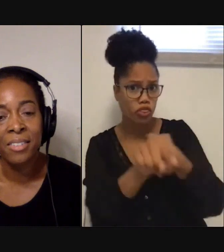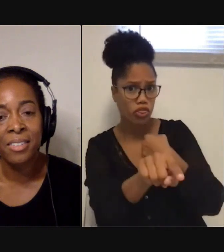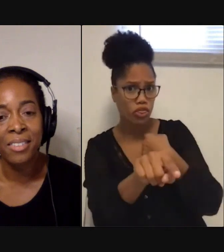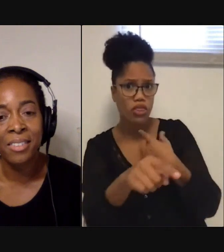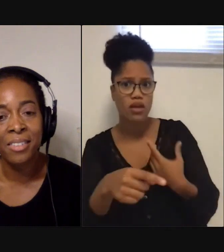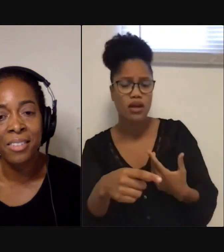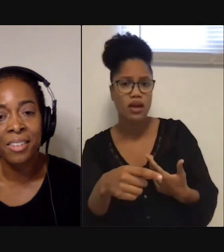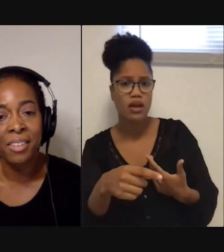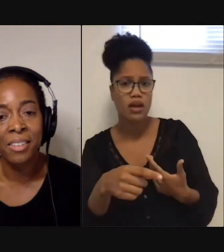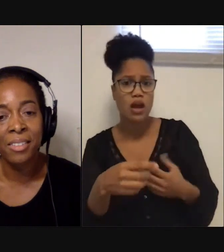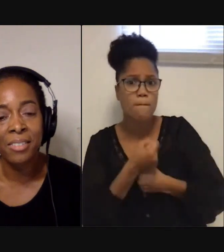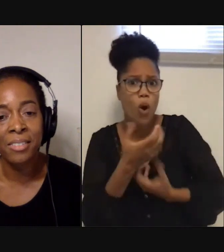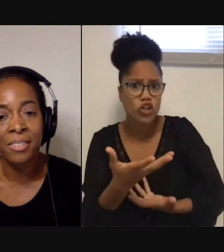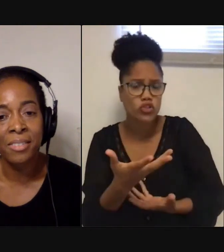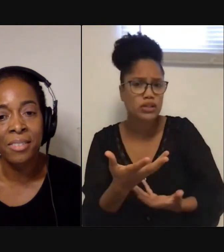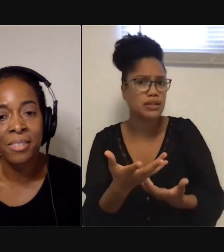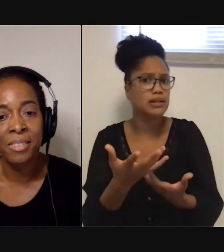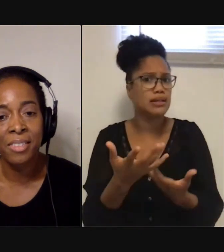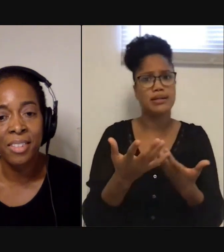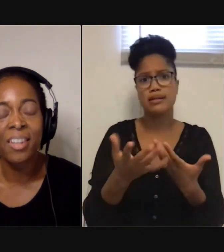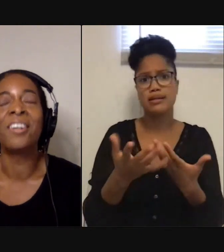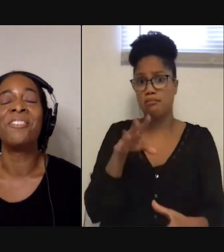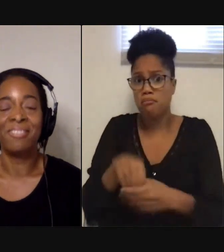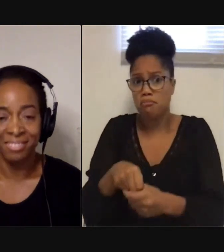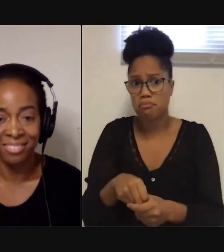space of play within the graphic novels in any way that's like discernible?